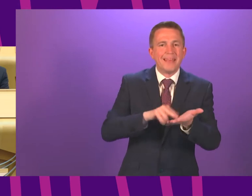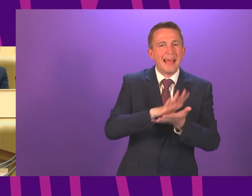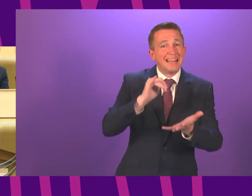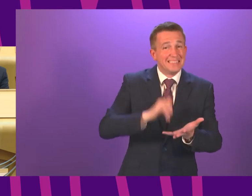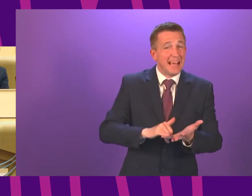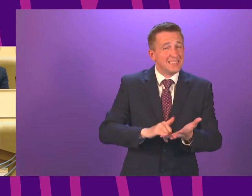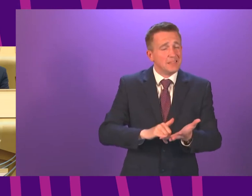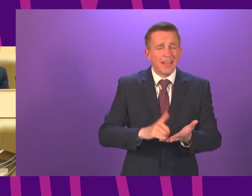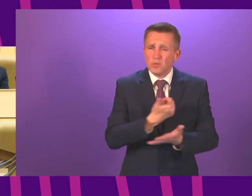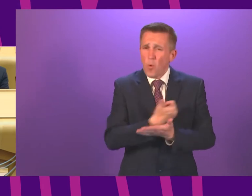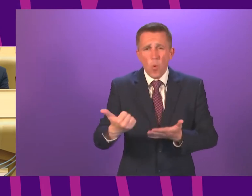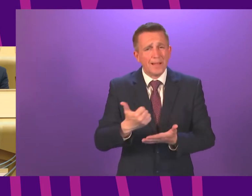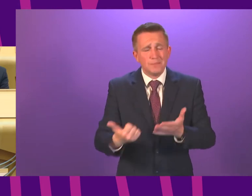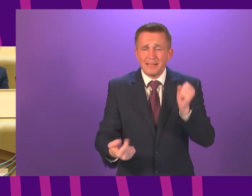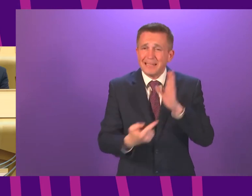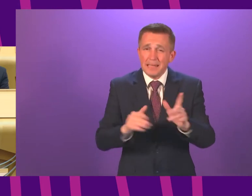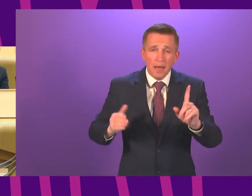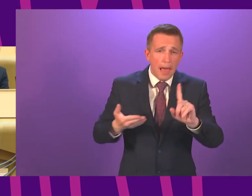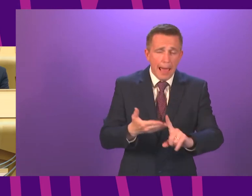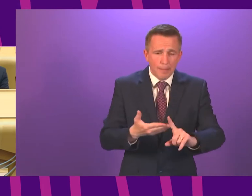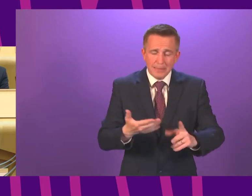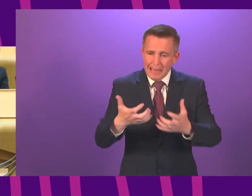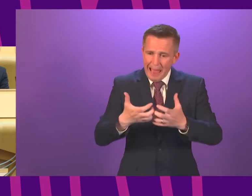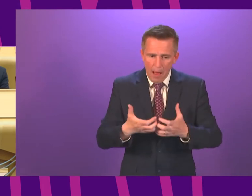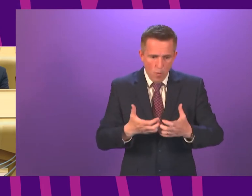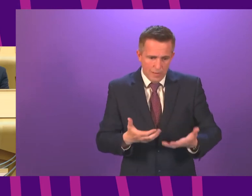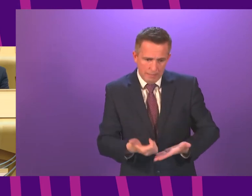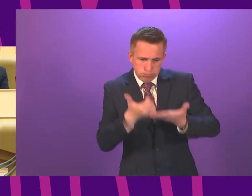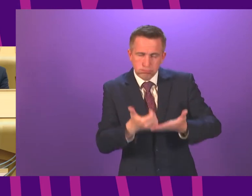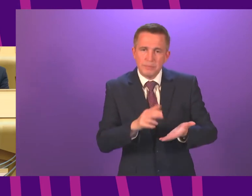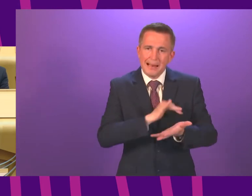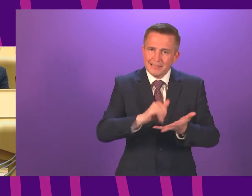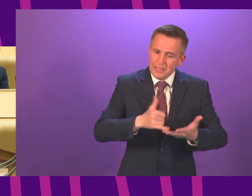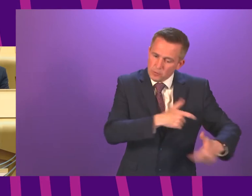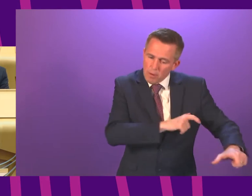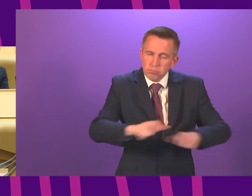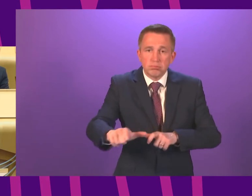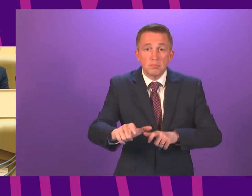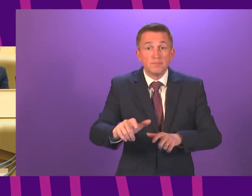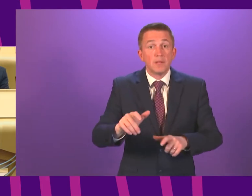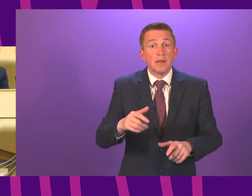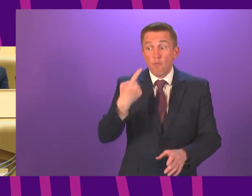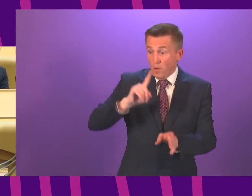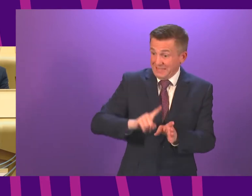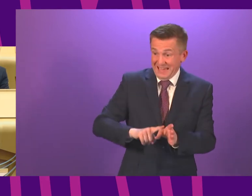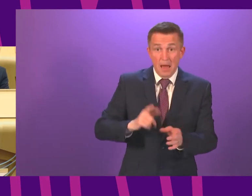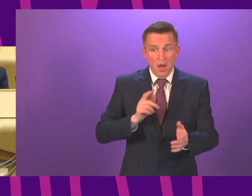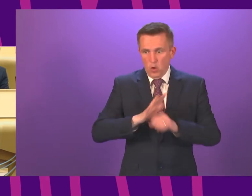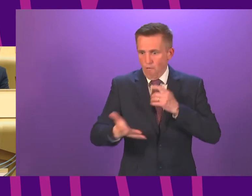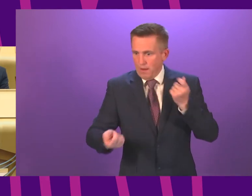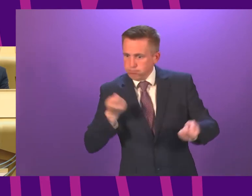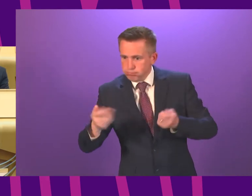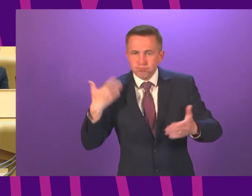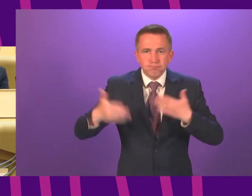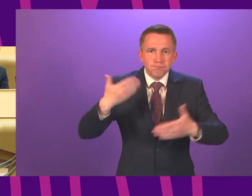throughout this pandemic, means in the current context. After coping with the pandemic for more than a year, the NHS is now seeking